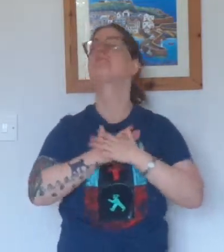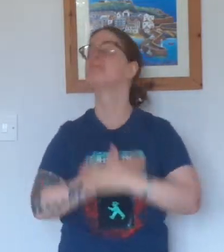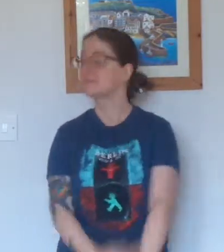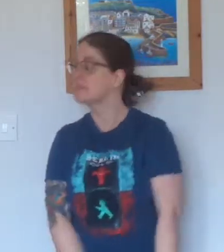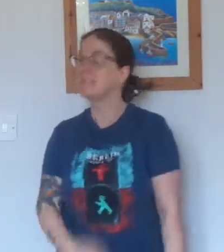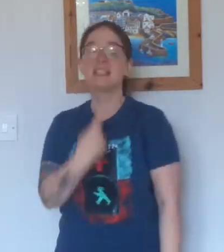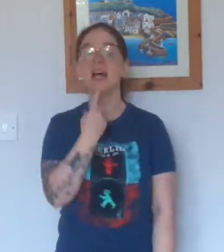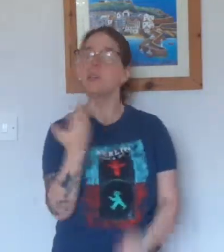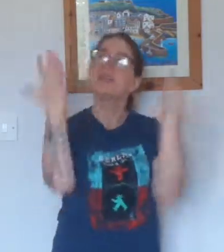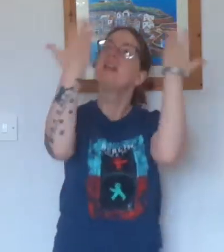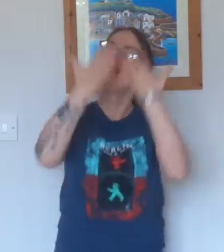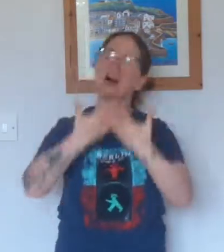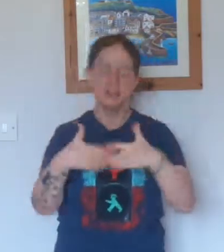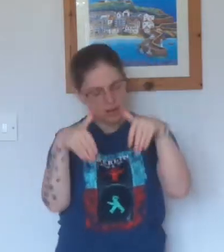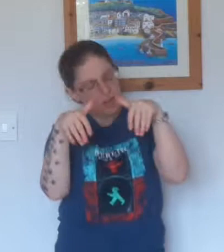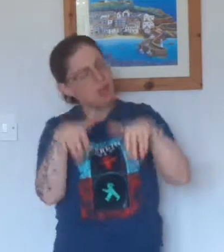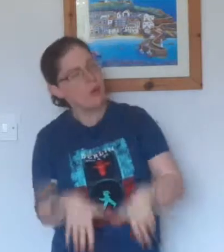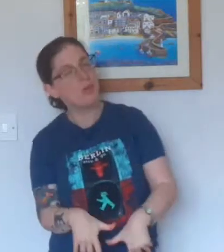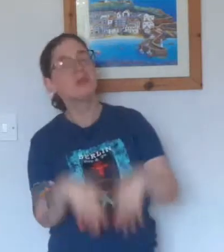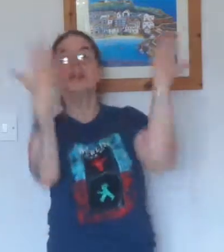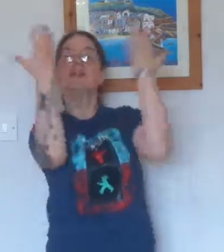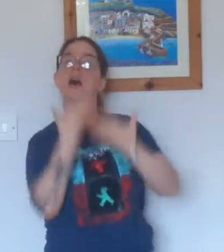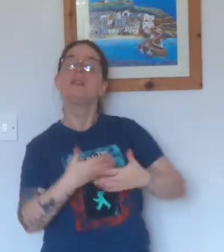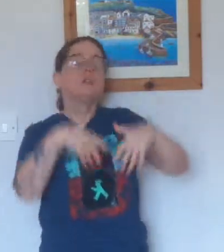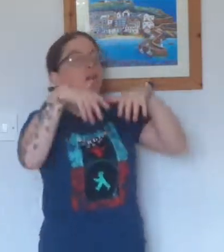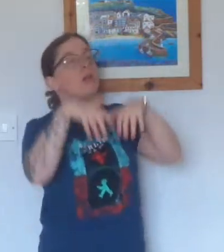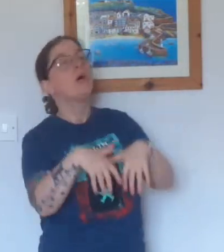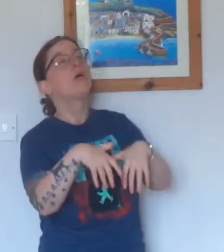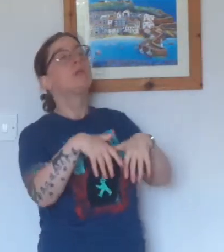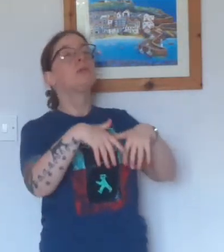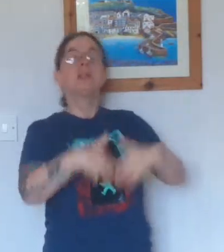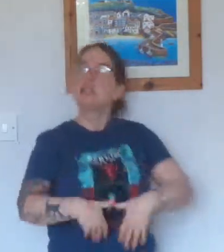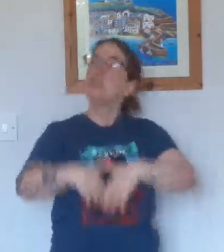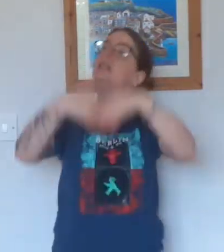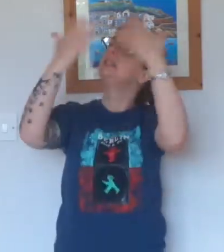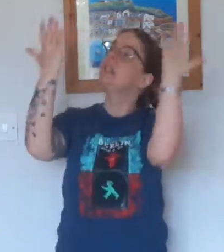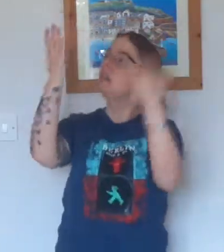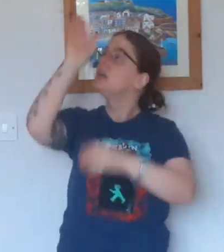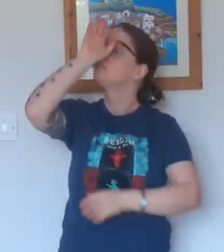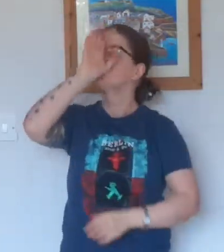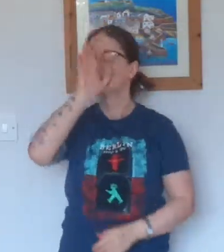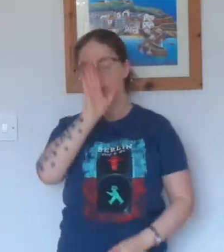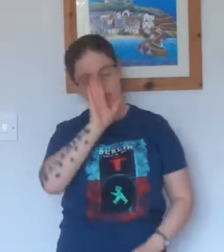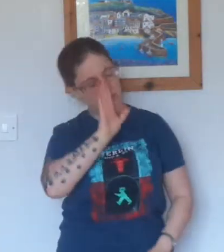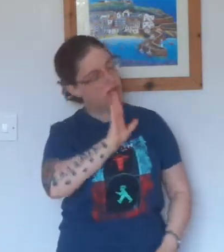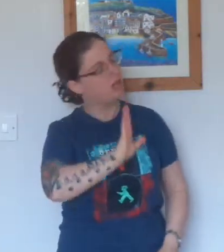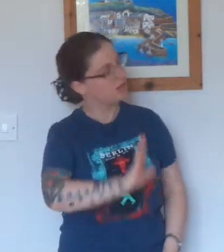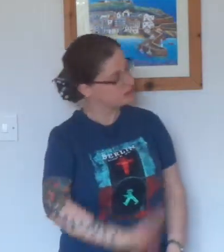Say when the night's unknown The nights are lonely, the days are so sad I